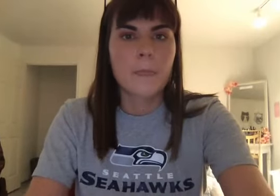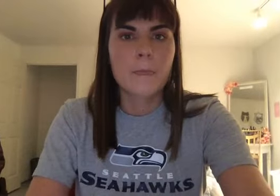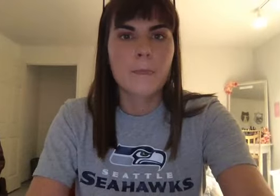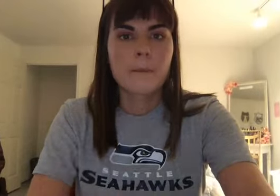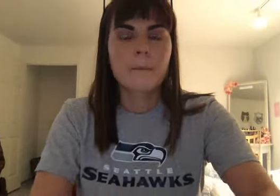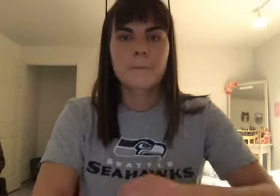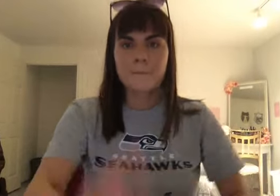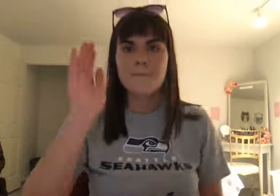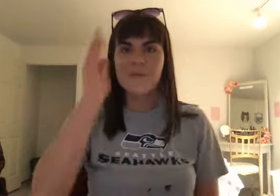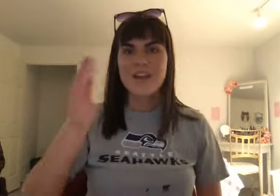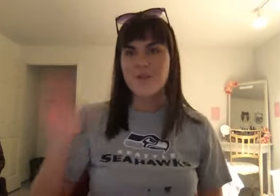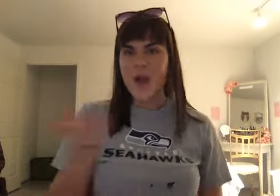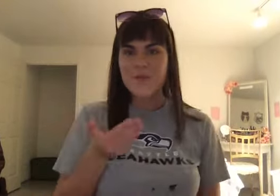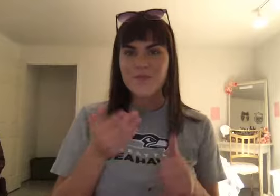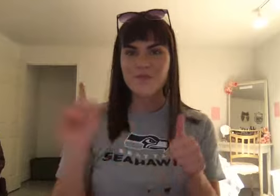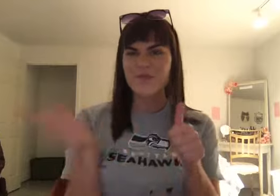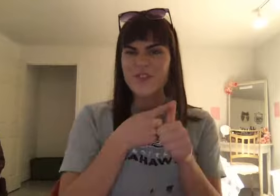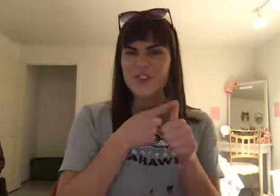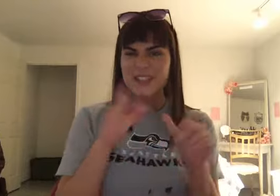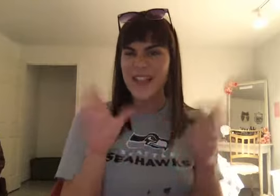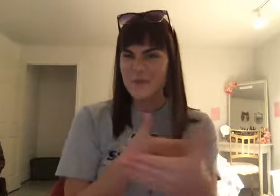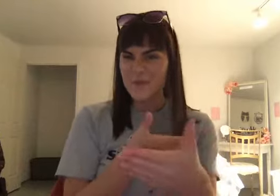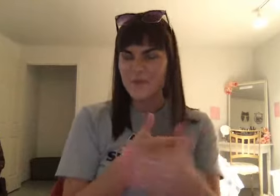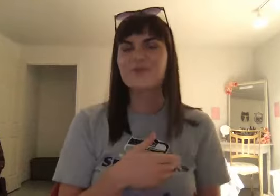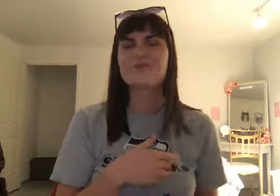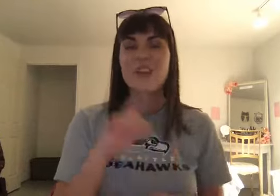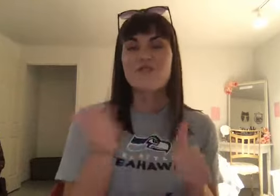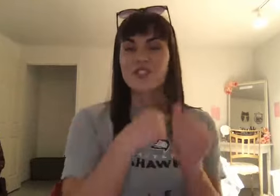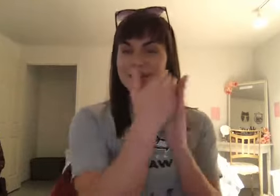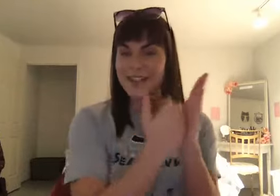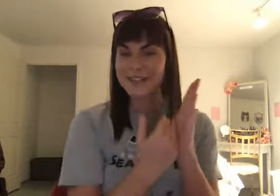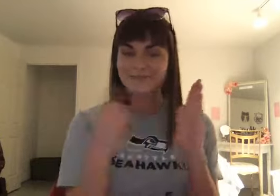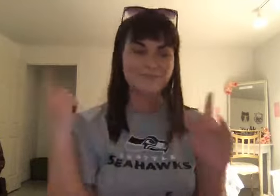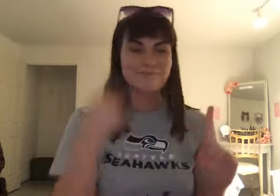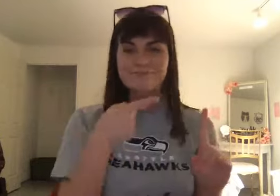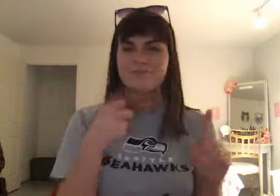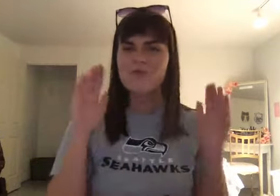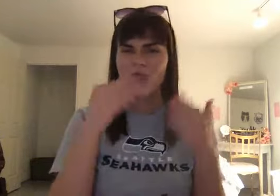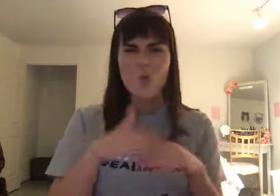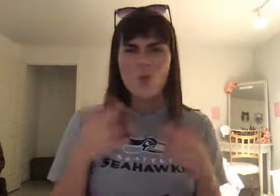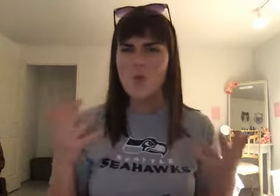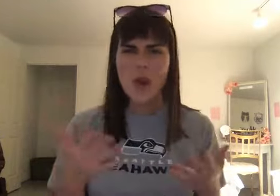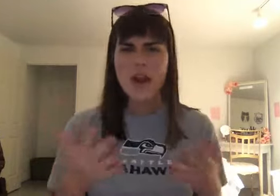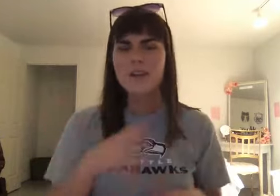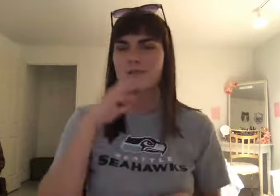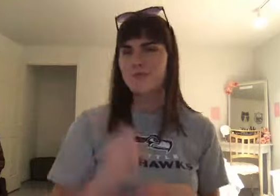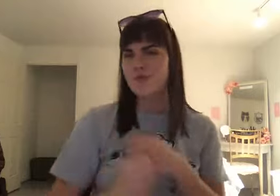Welcome to our flipped classroom. Welcome to the first lesson that we're going to have on ancient world history. We're going to go